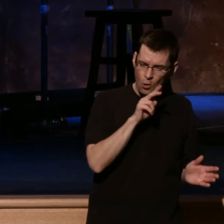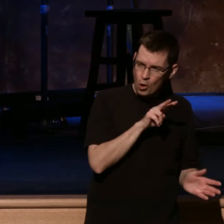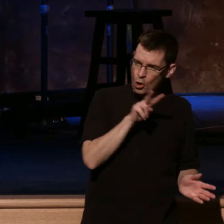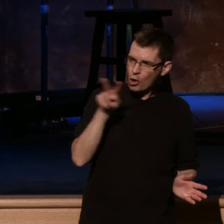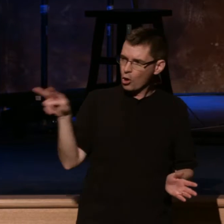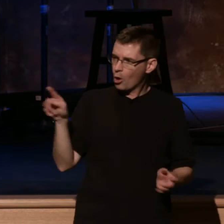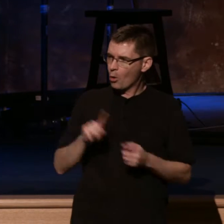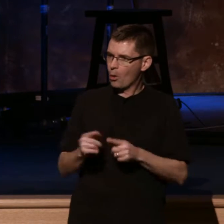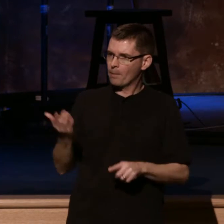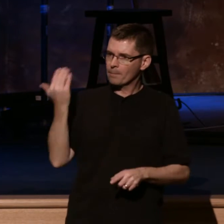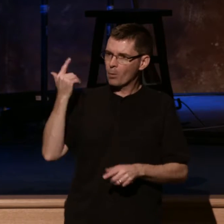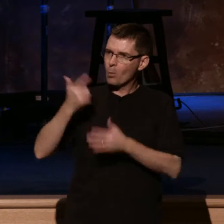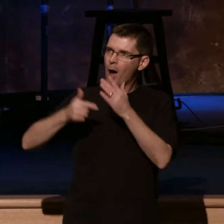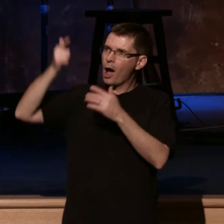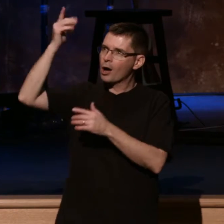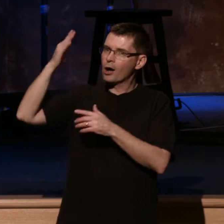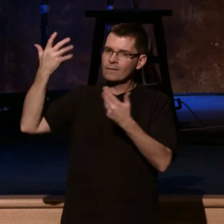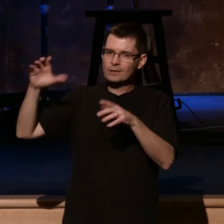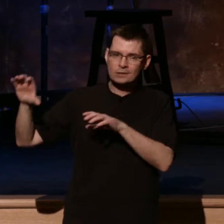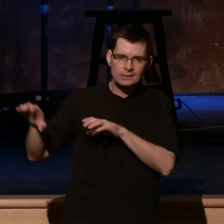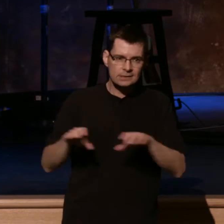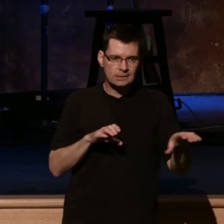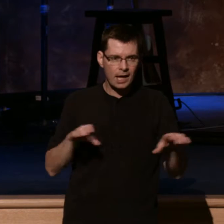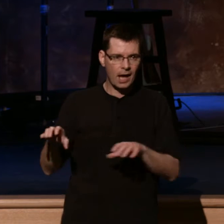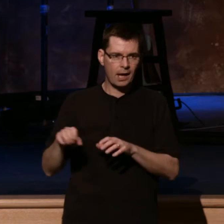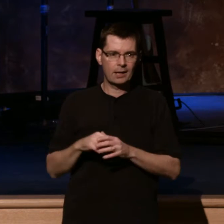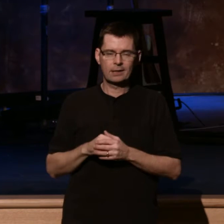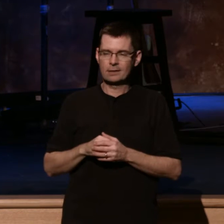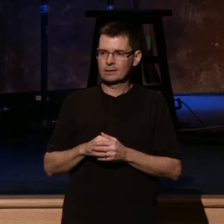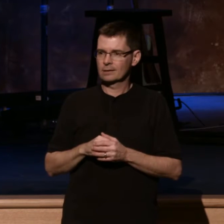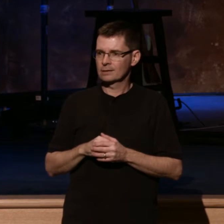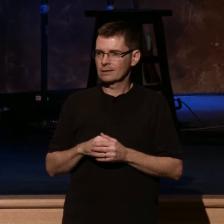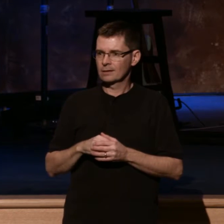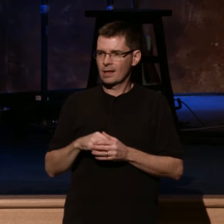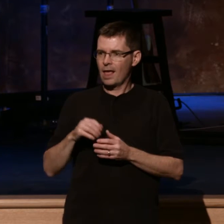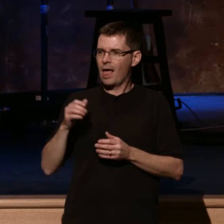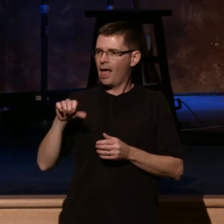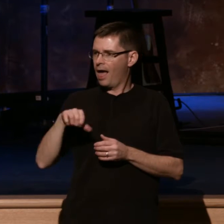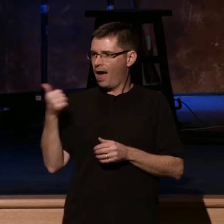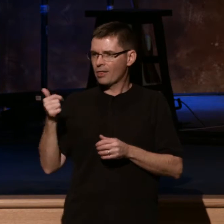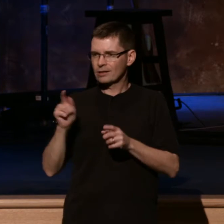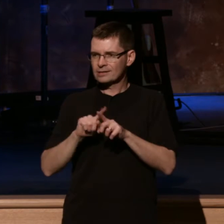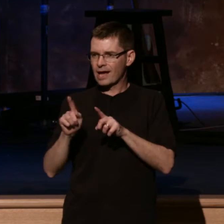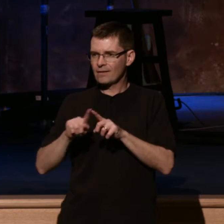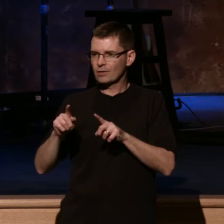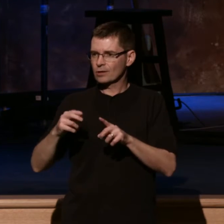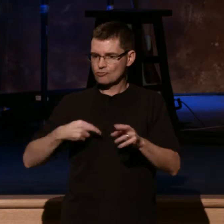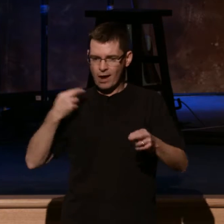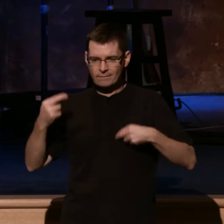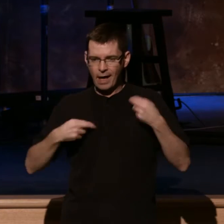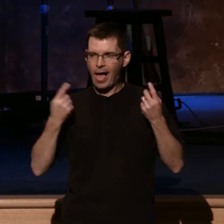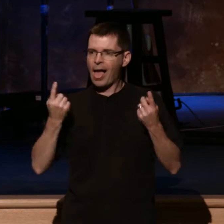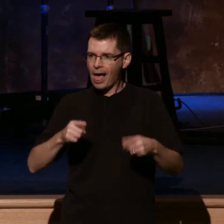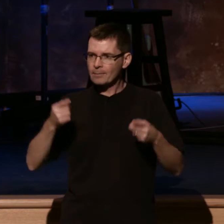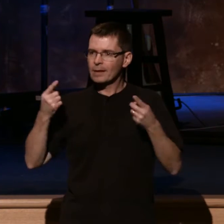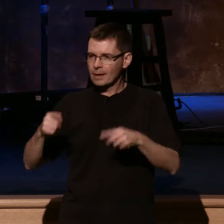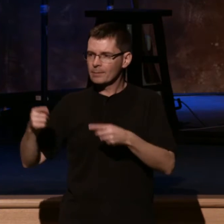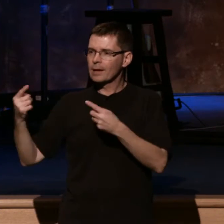And that's what we must do. We could mention the Saskatoon revival, the Jesus movement. But I will tell you this. All of these revivals were marked by